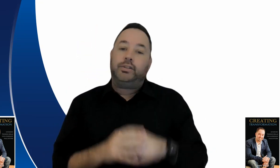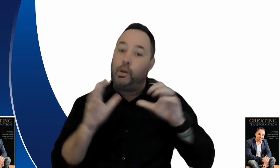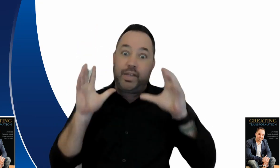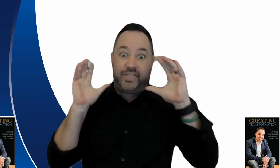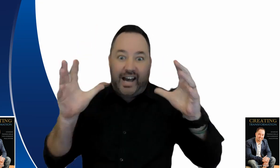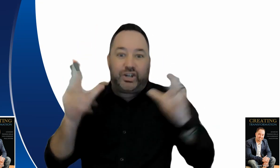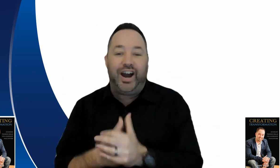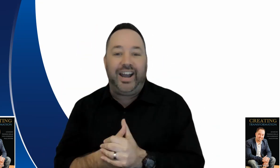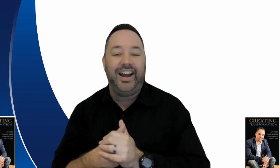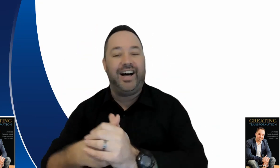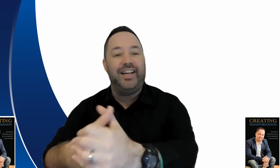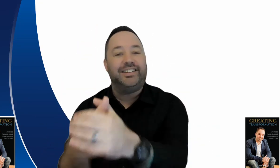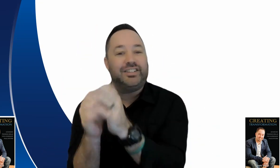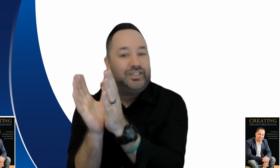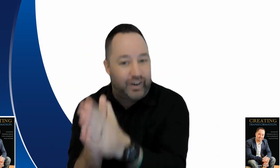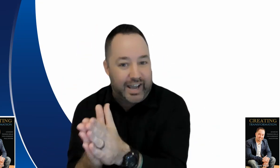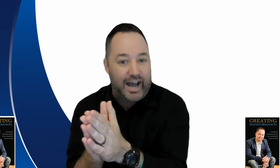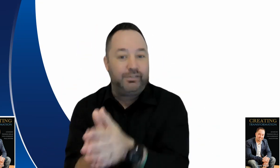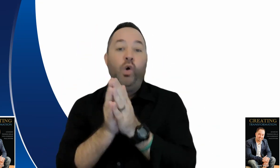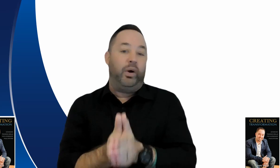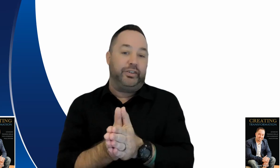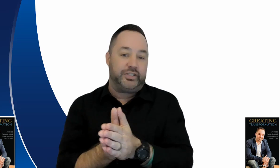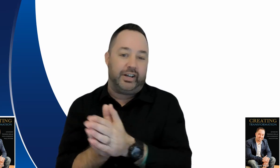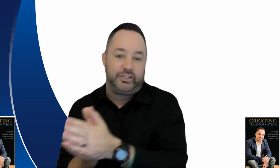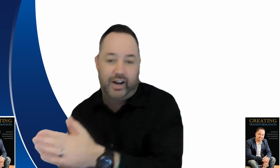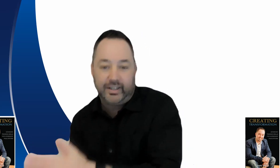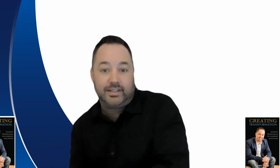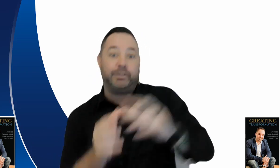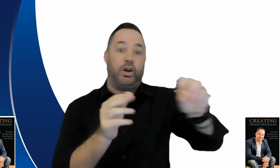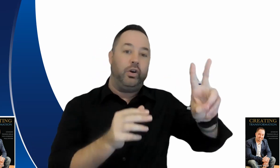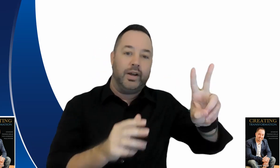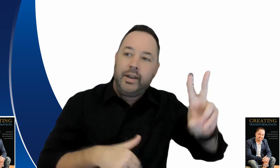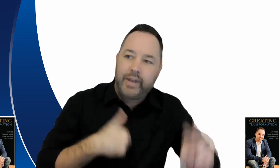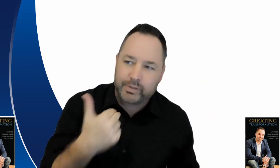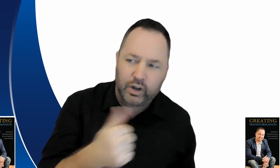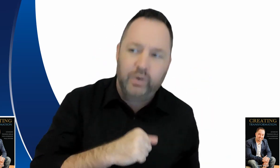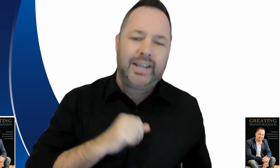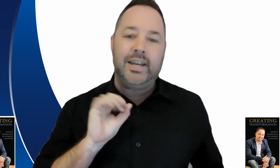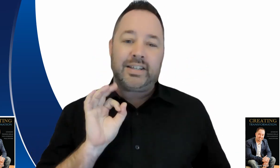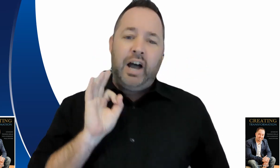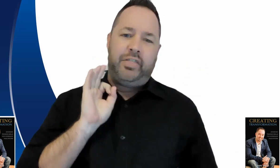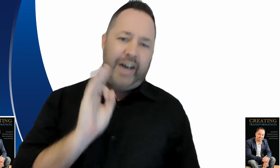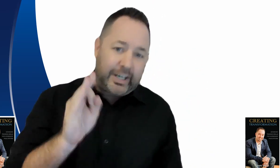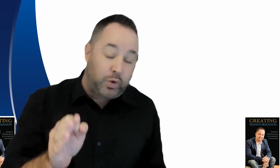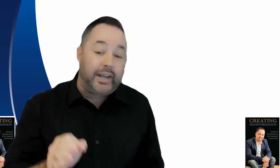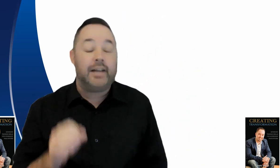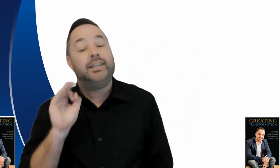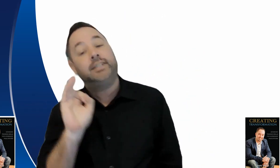don't be that trainer that does not have well-designed slides number two number two is that trainer that